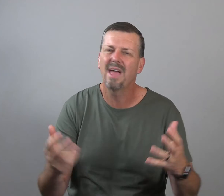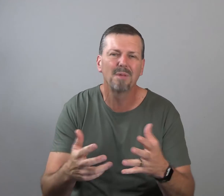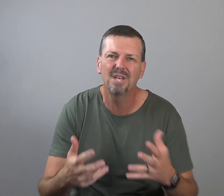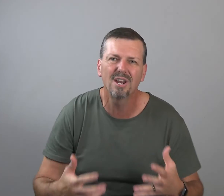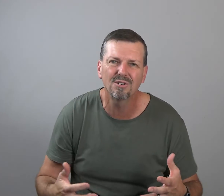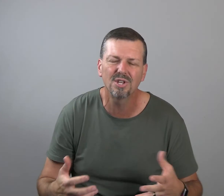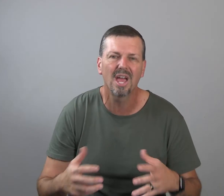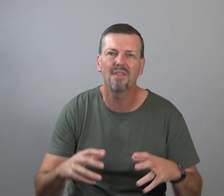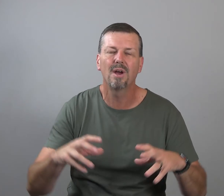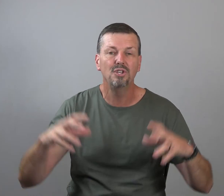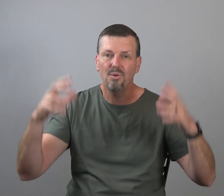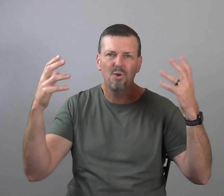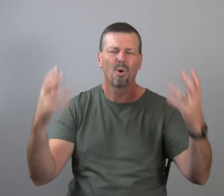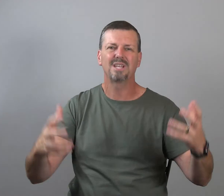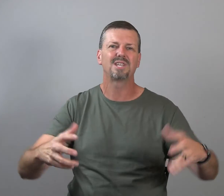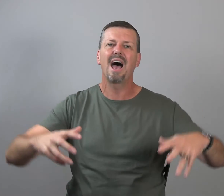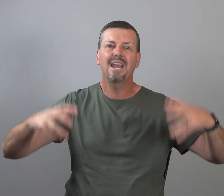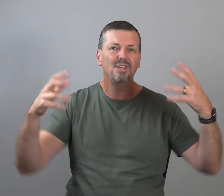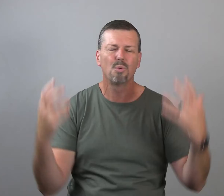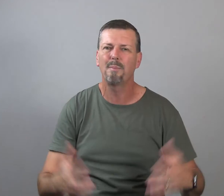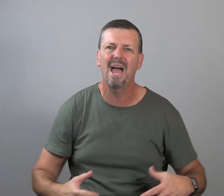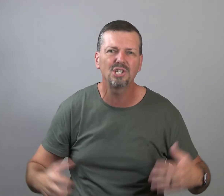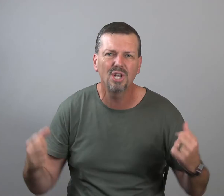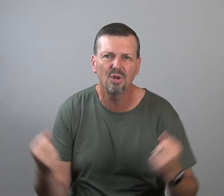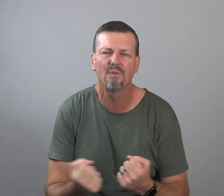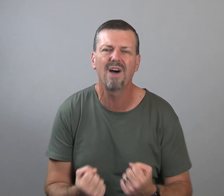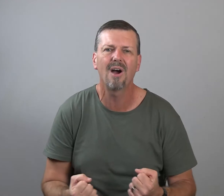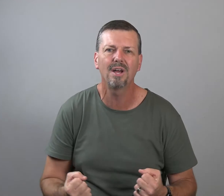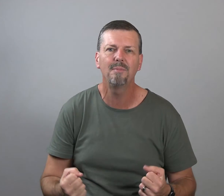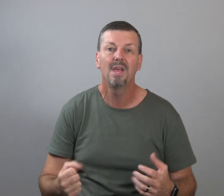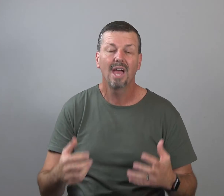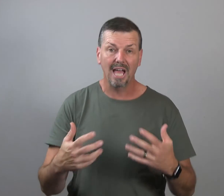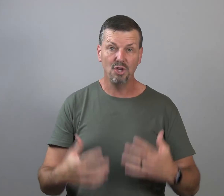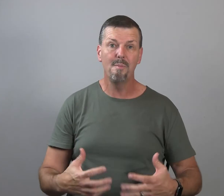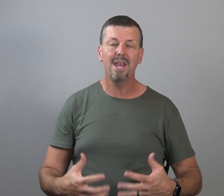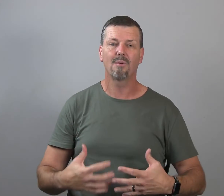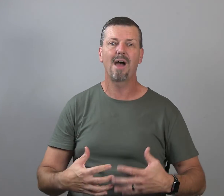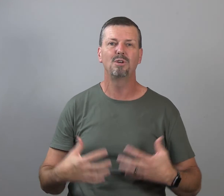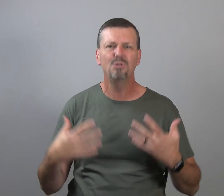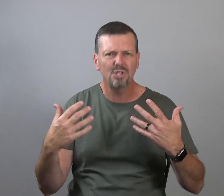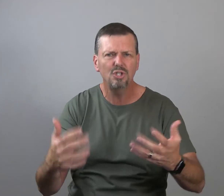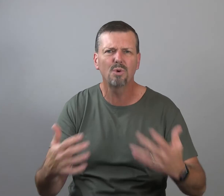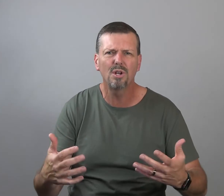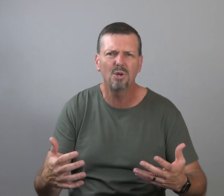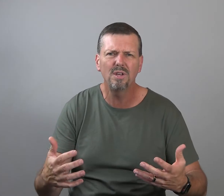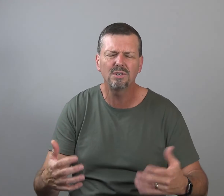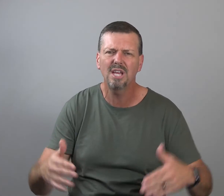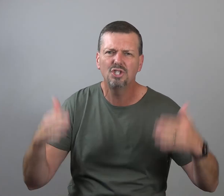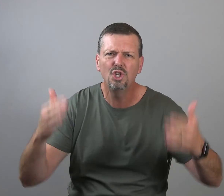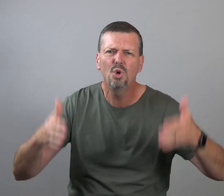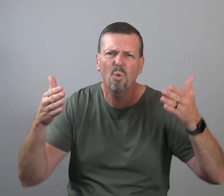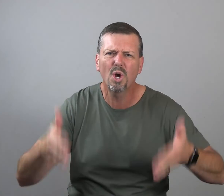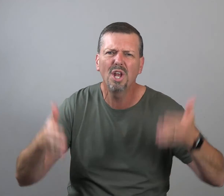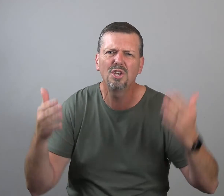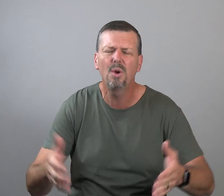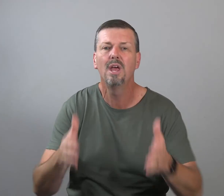family dinners together. And you were excited. You were passionate. You were fired up. And you meant it, right? When you said you were going to do these things, you were going to do it.